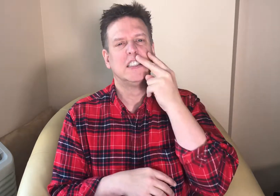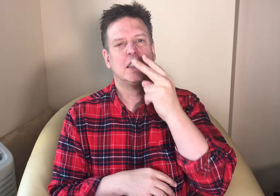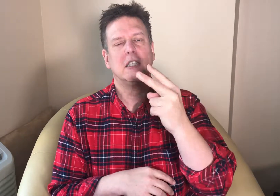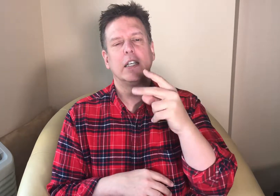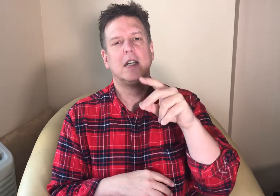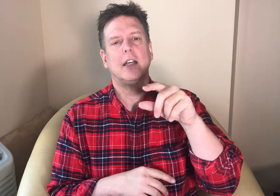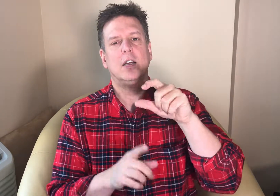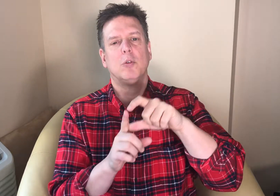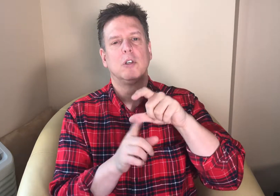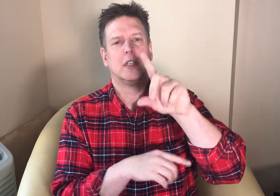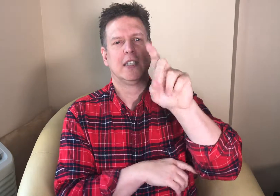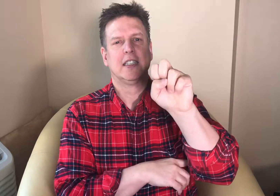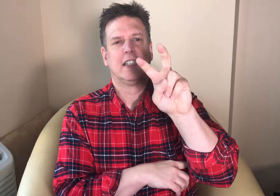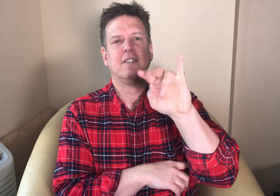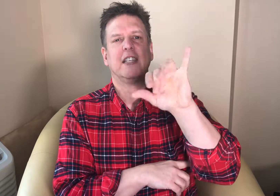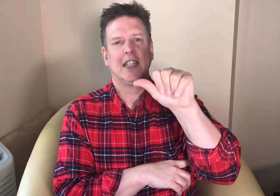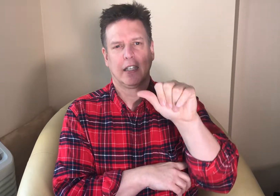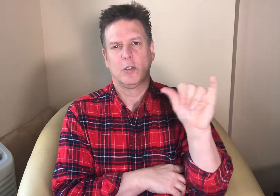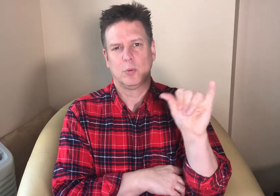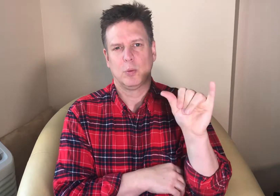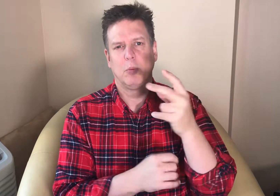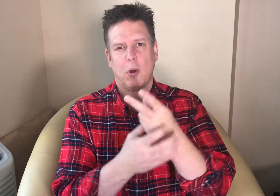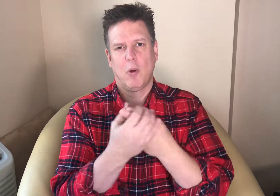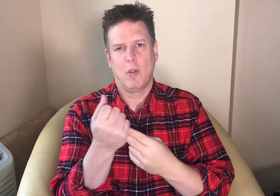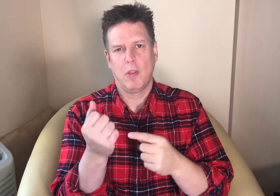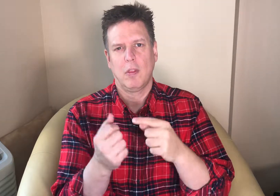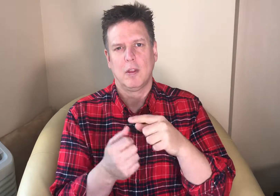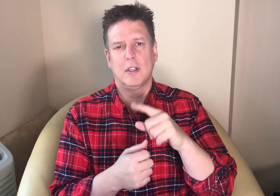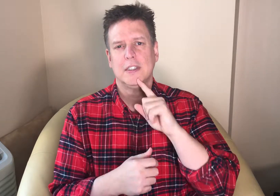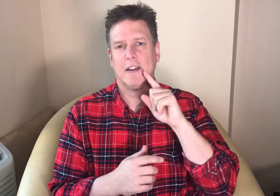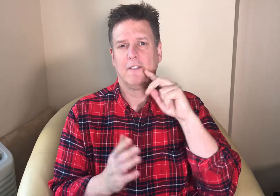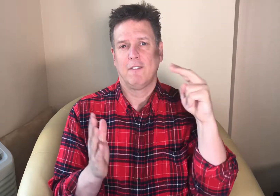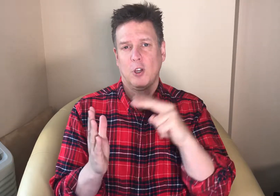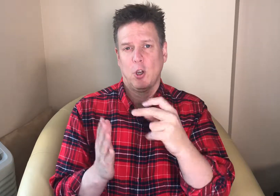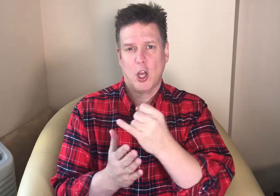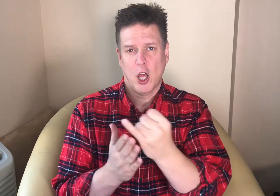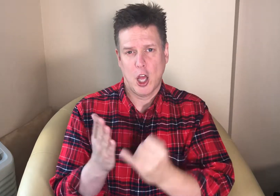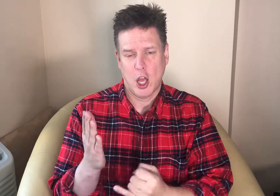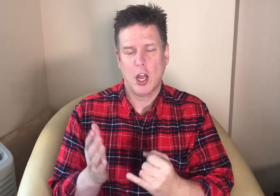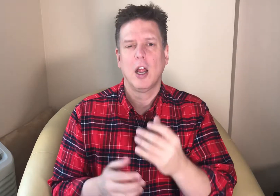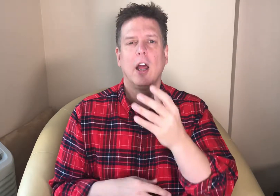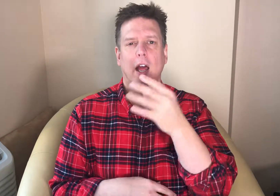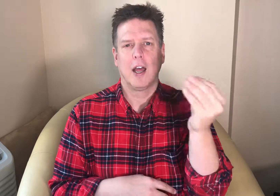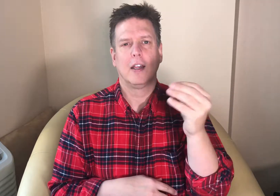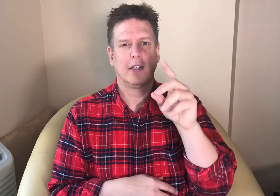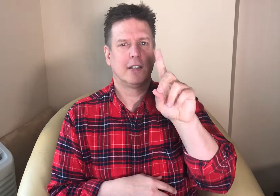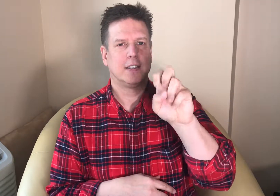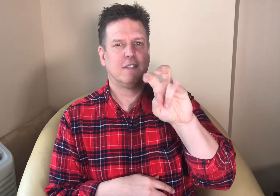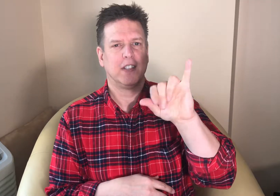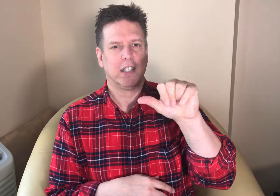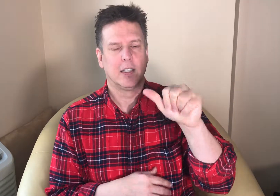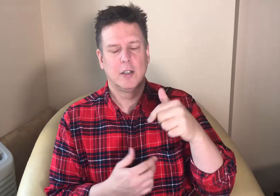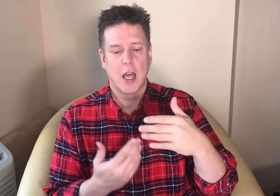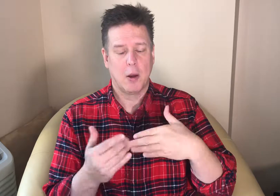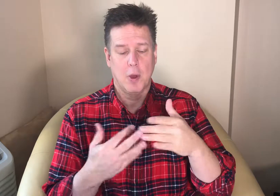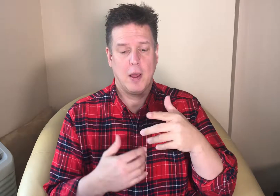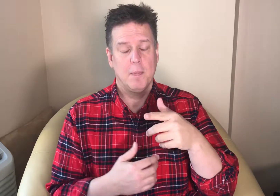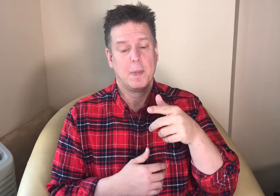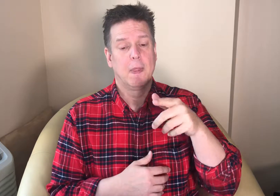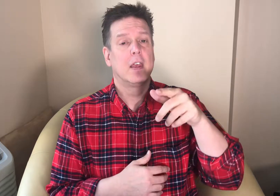you'll see it as DeVIA more than that you'll see both deaf view